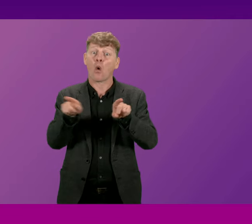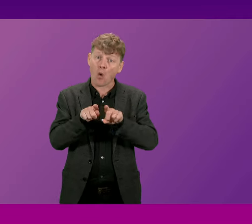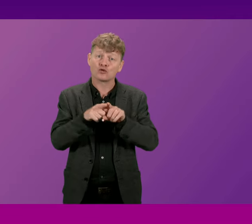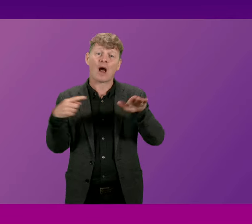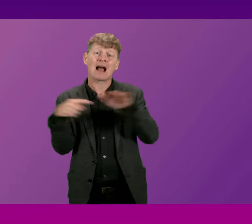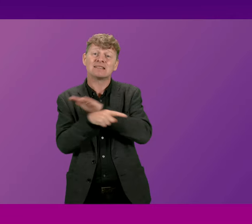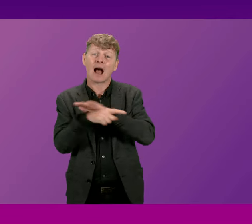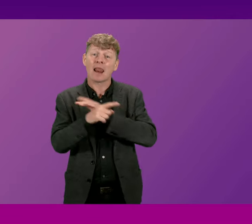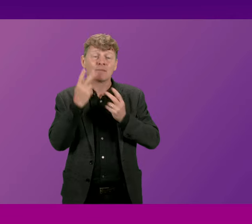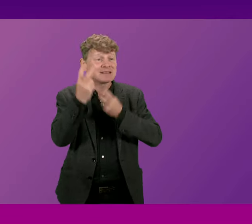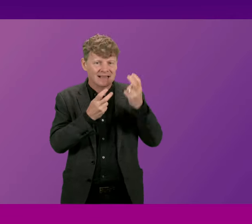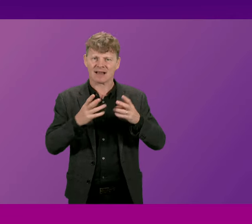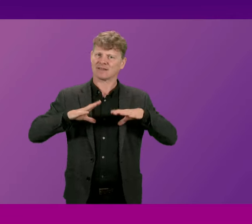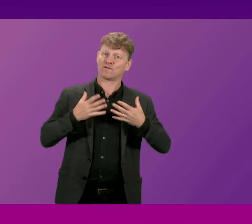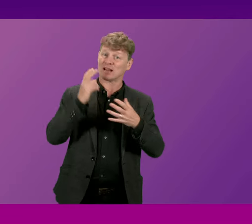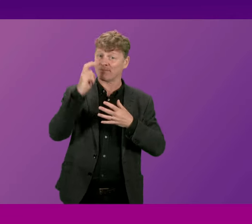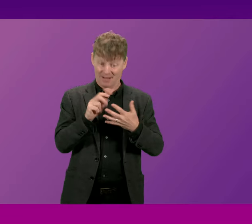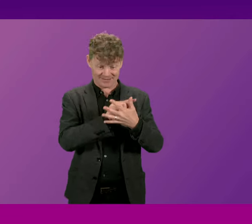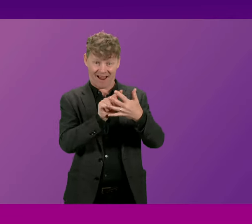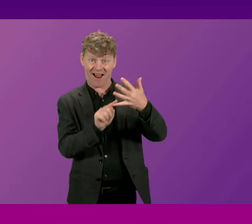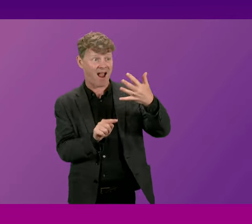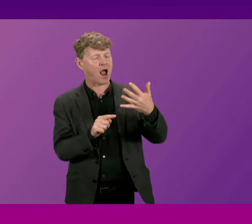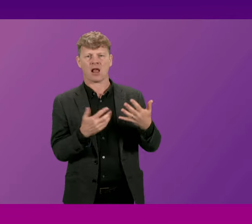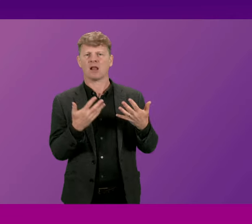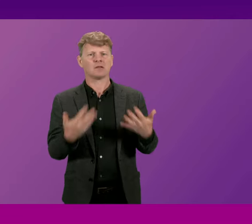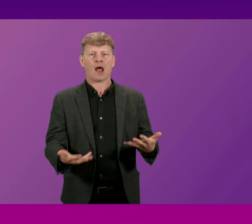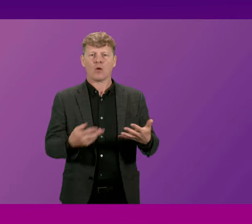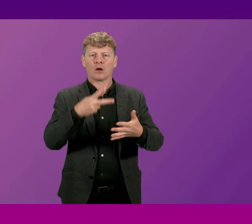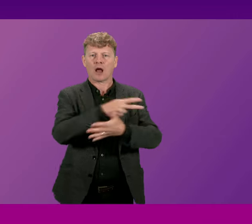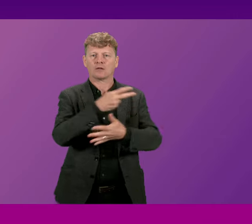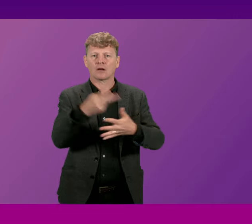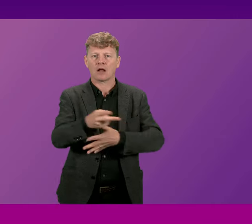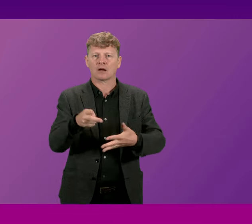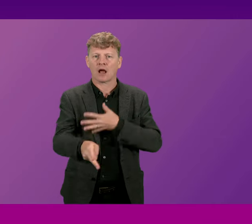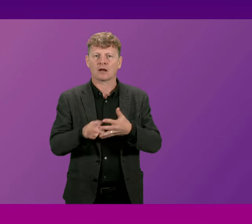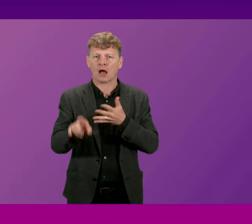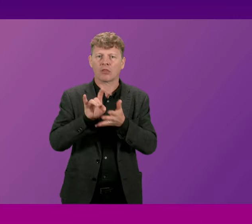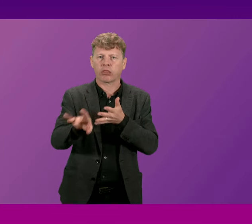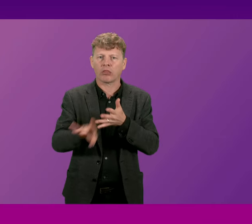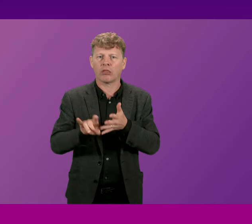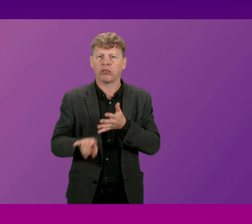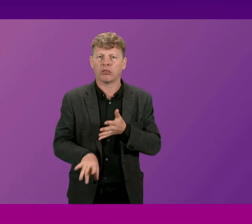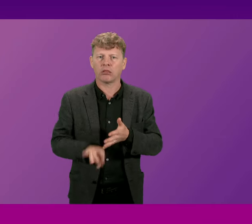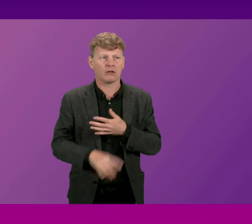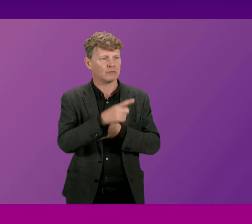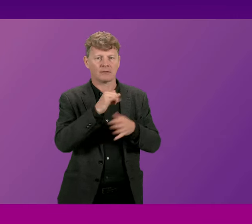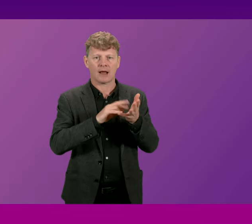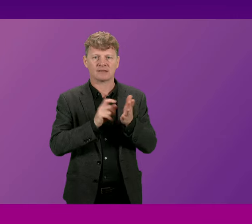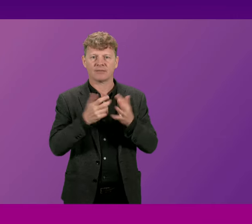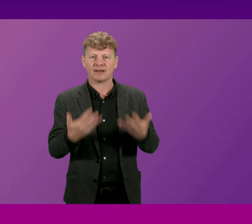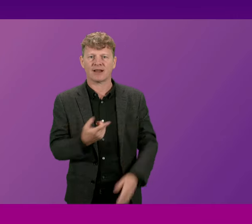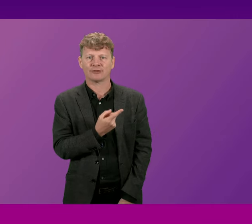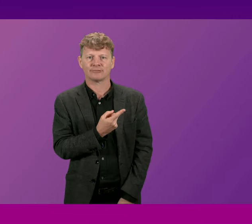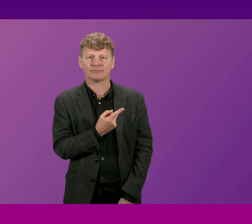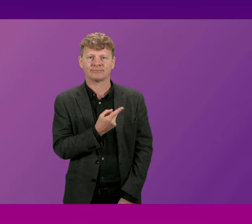all this work is being undone slashed watered down or shelved and now